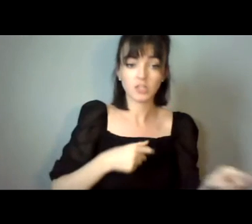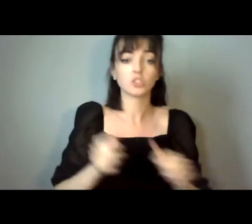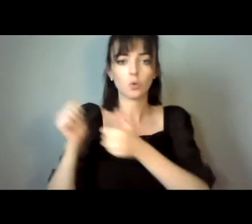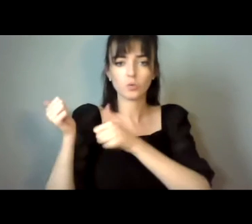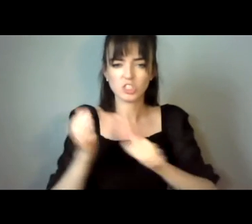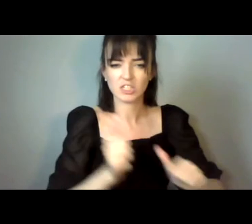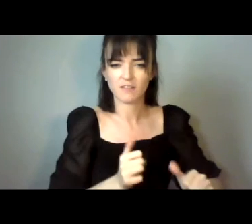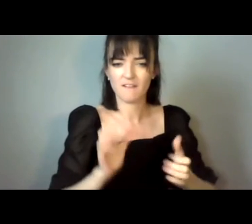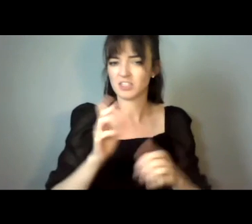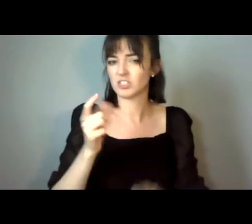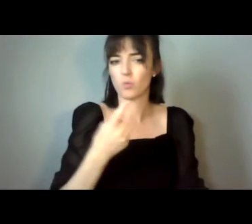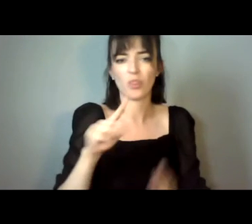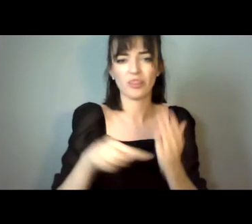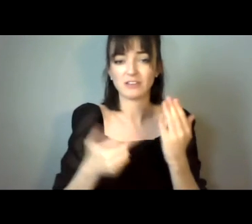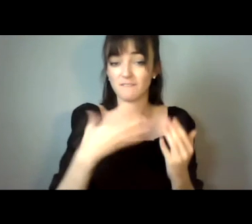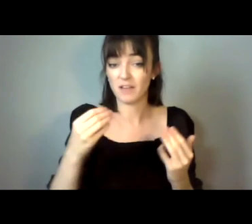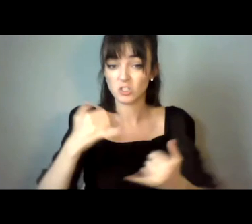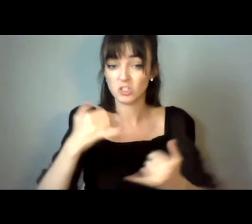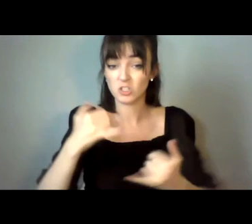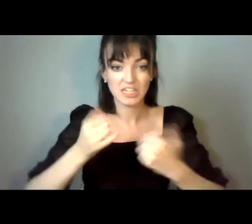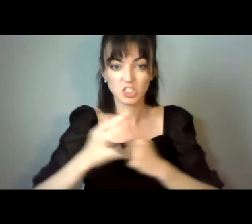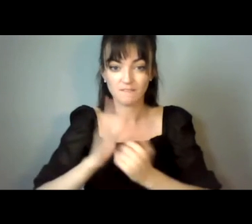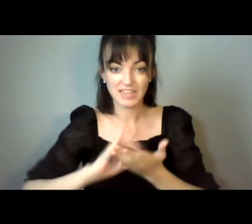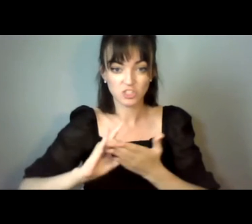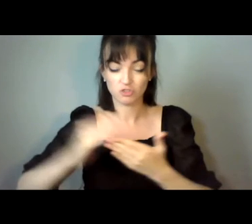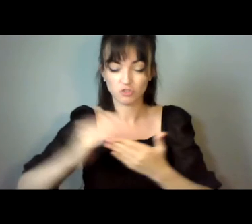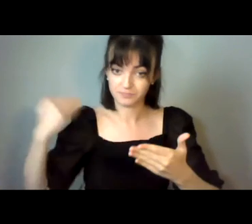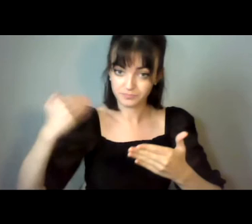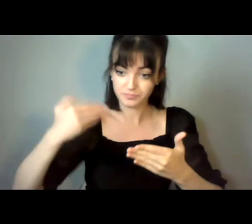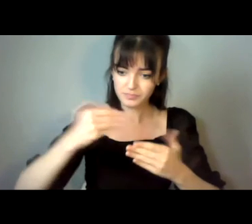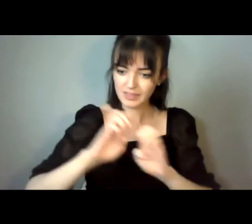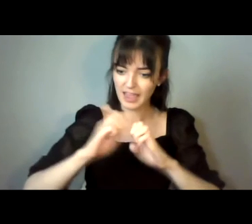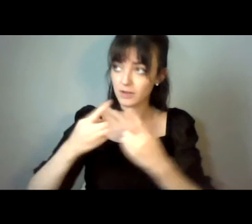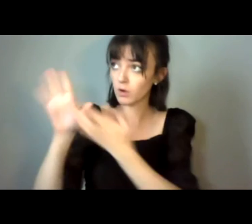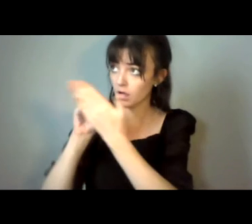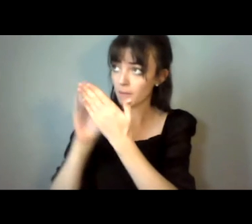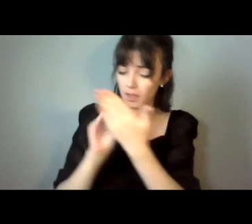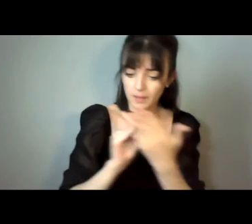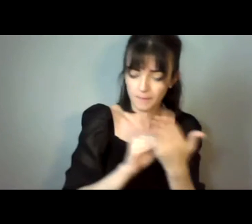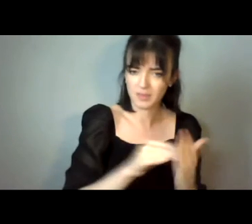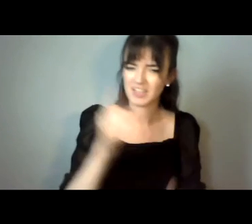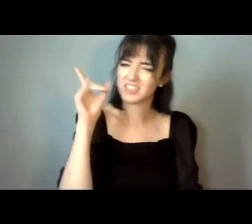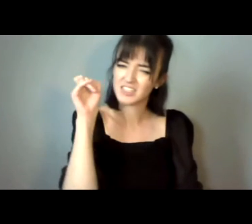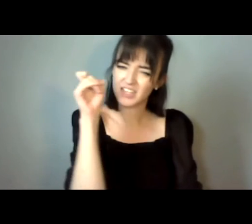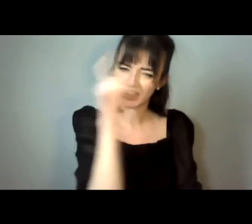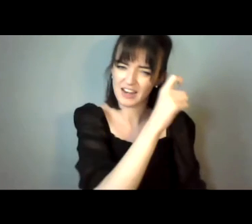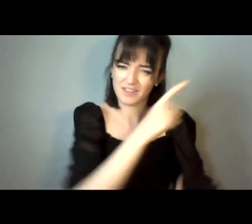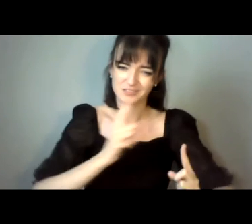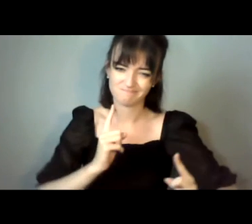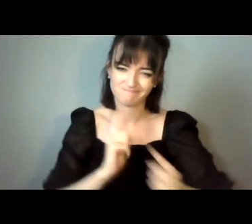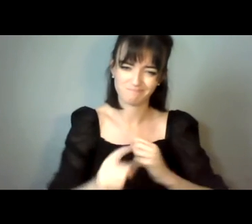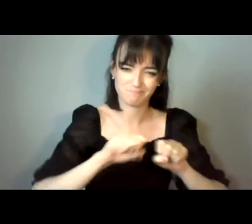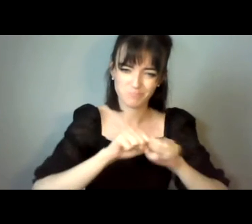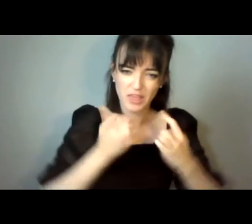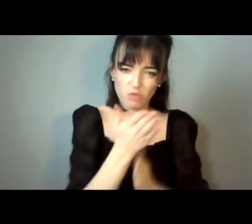years of history that passes that down, that is hard to get past. So one person